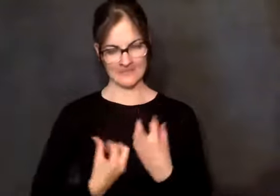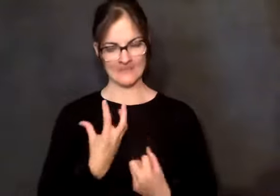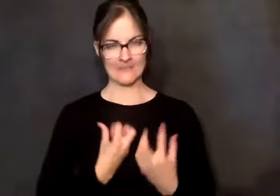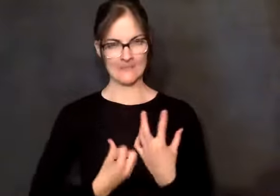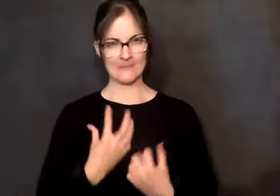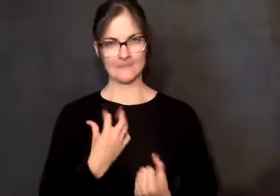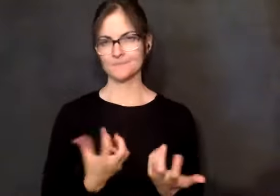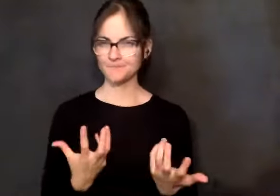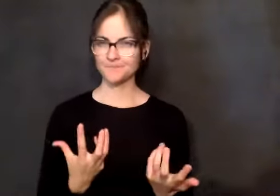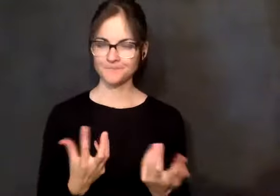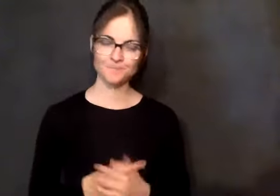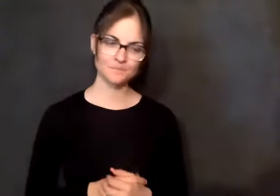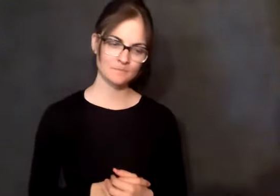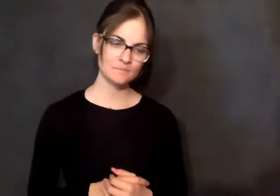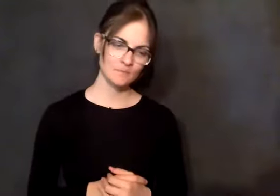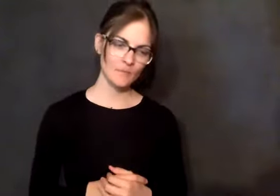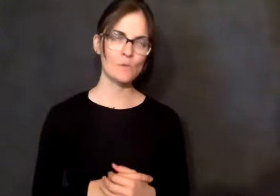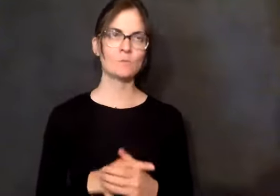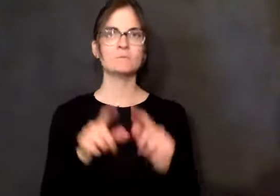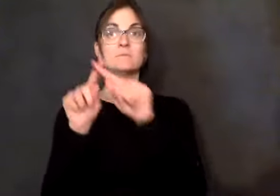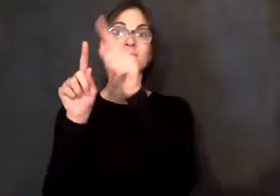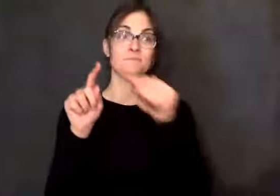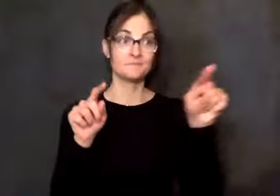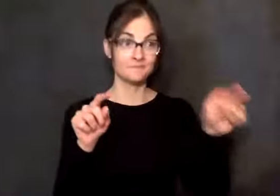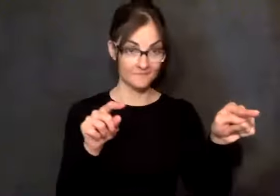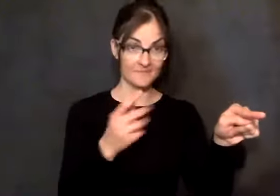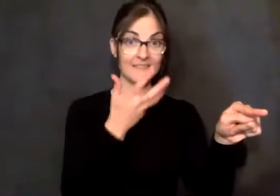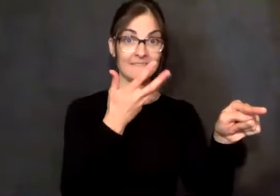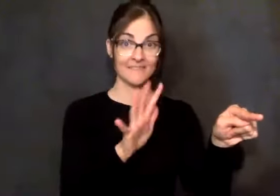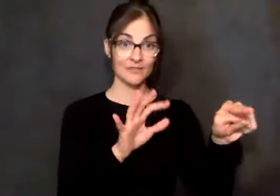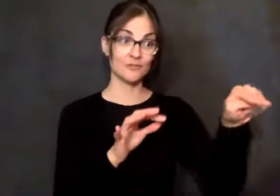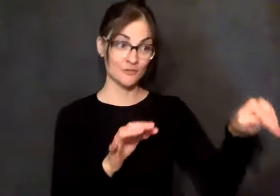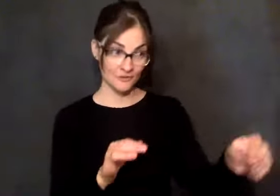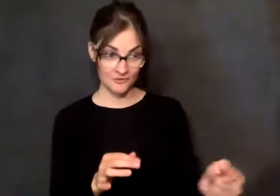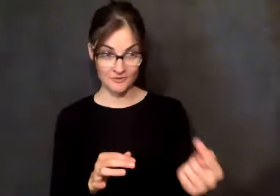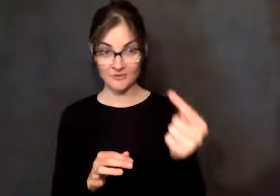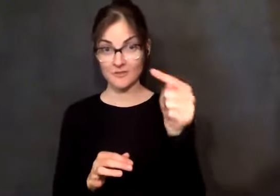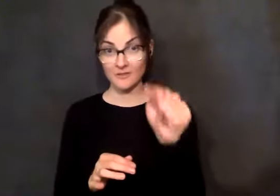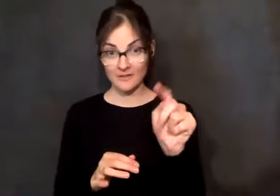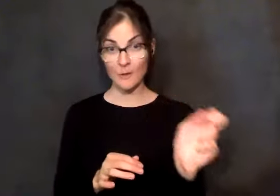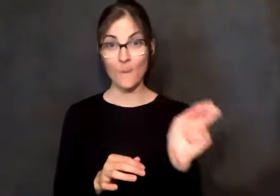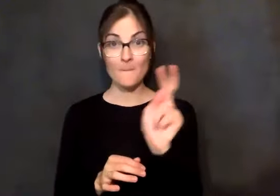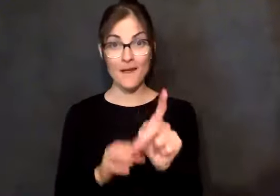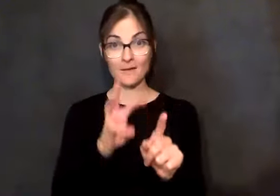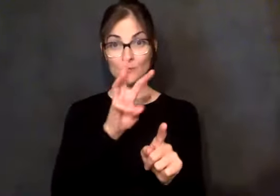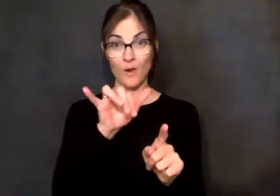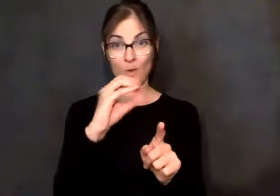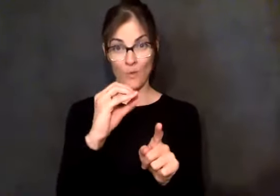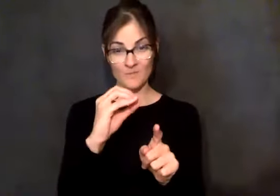Cheyenne, Wyoming, standing in a cold, cold, blustery wind, putting gas in the car when it occurred to me